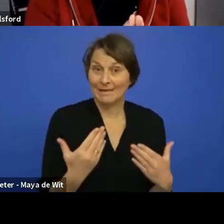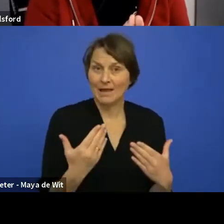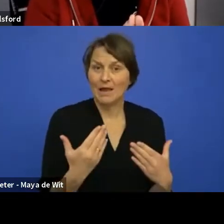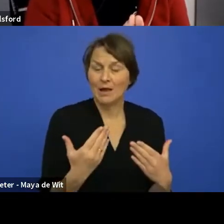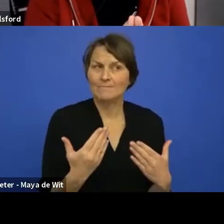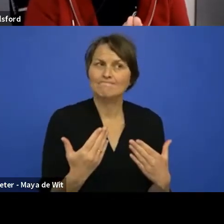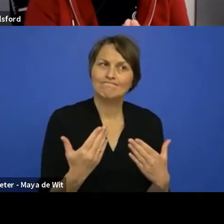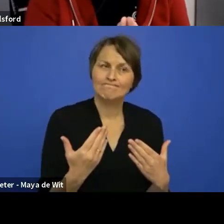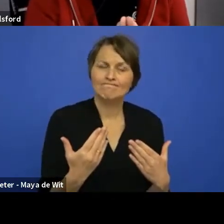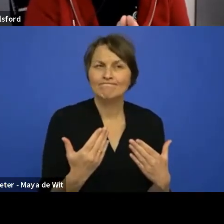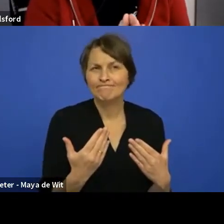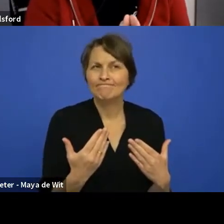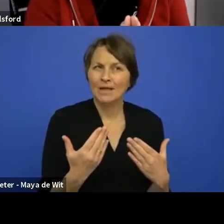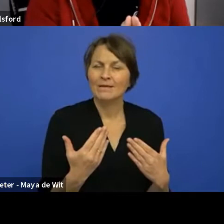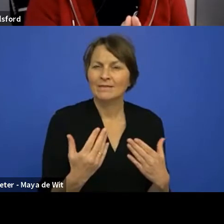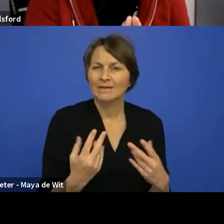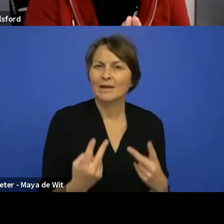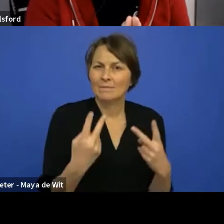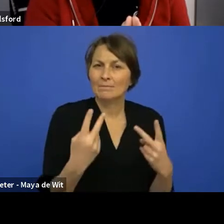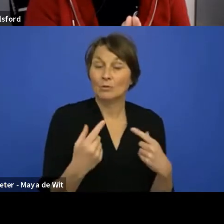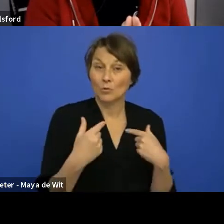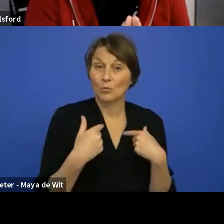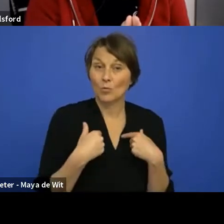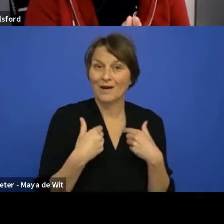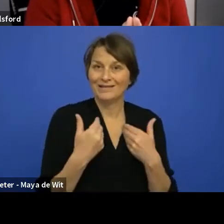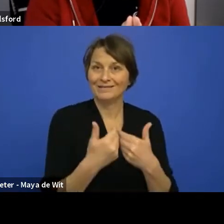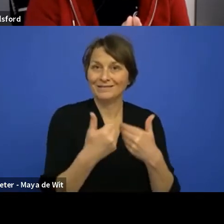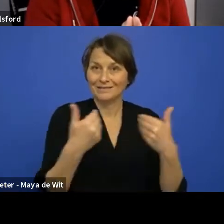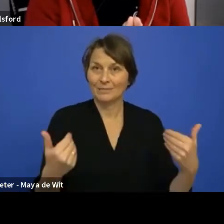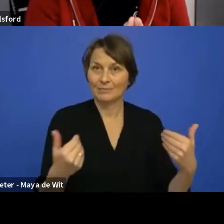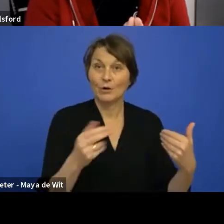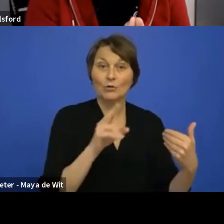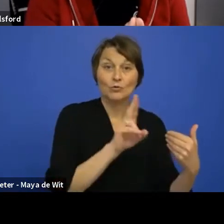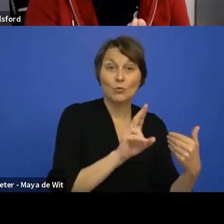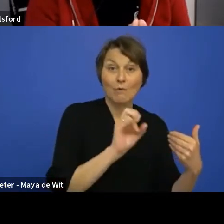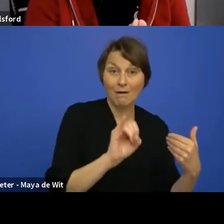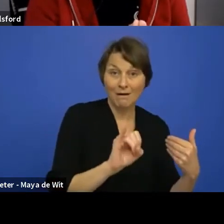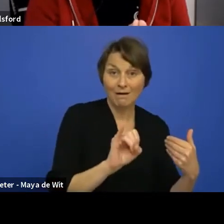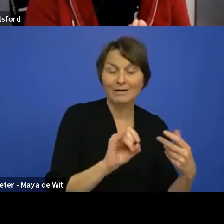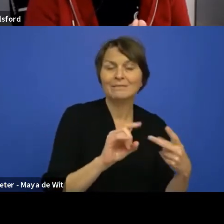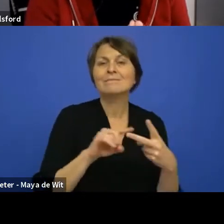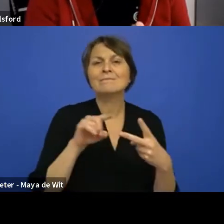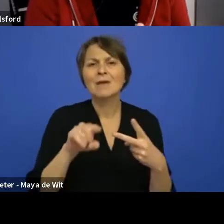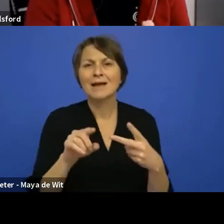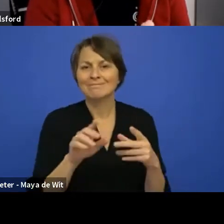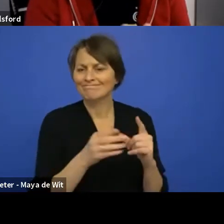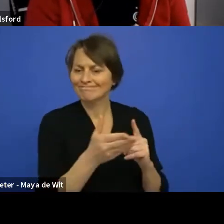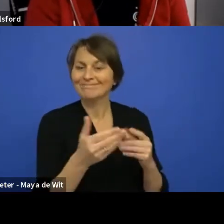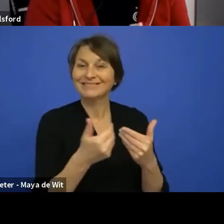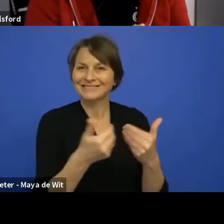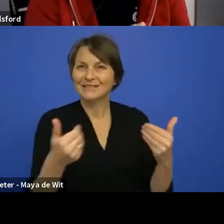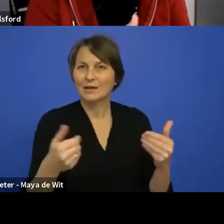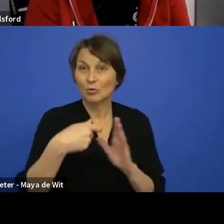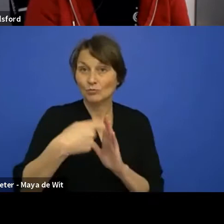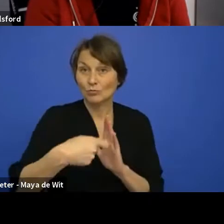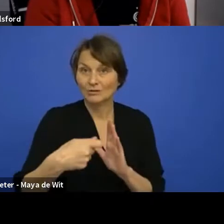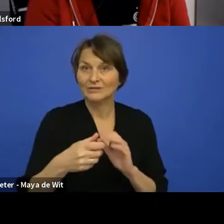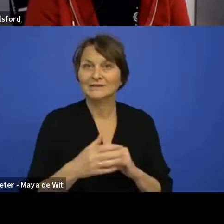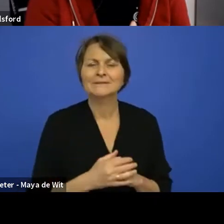by us separating the UI into a separate project, we ensure that there will and cannot exist business logic in it.